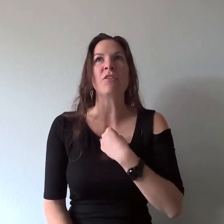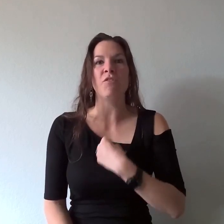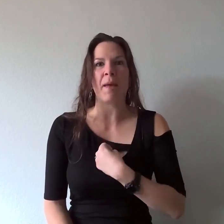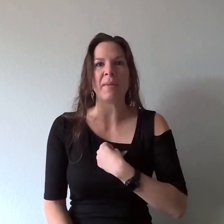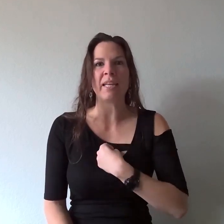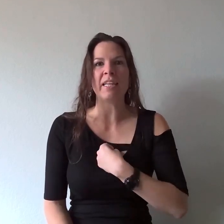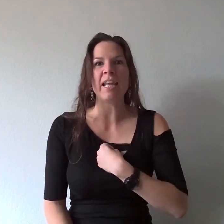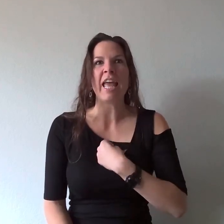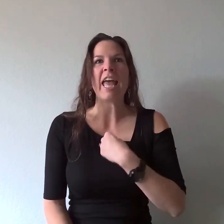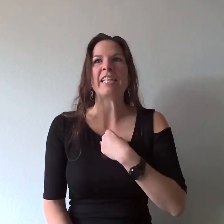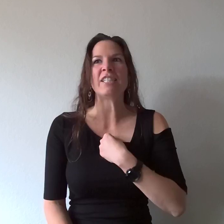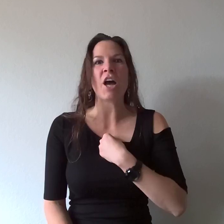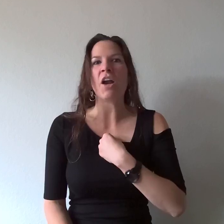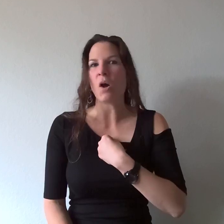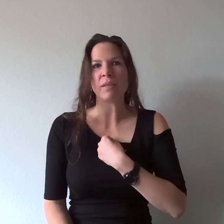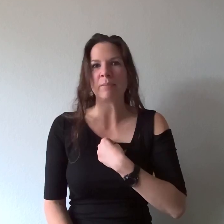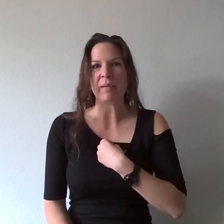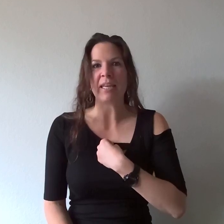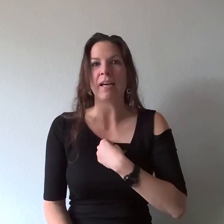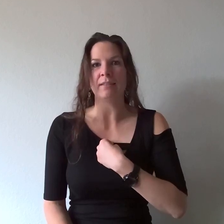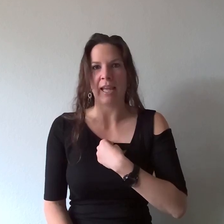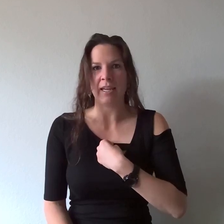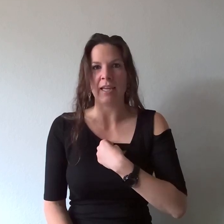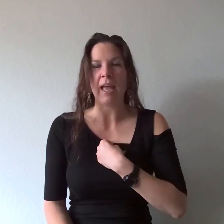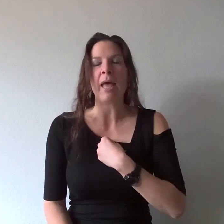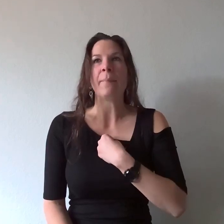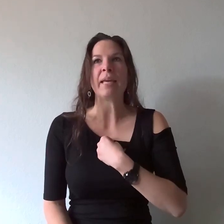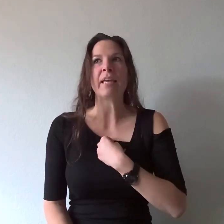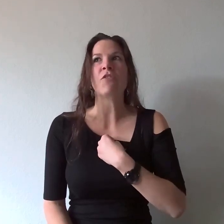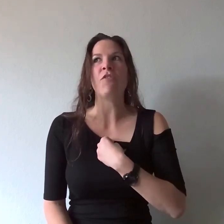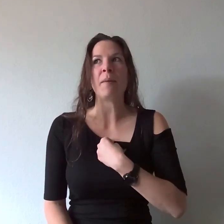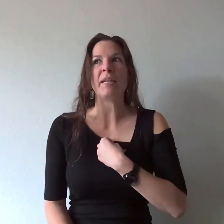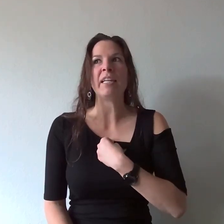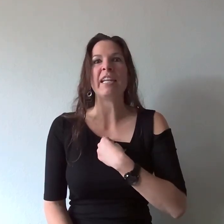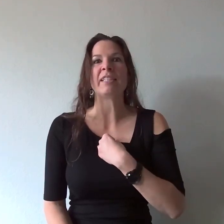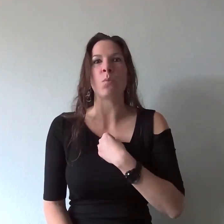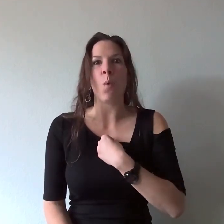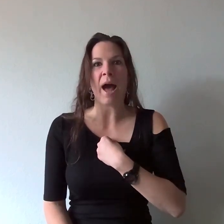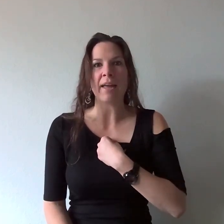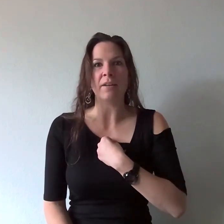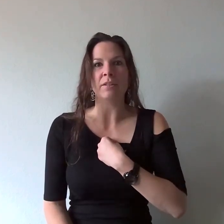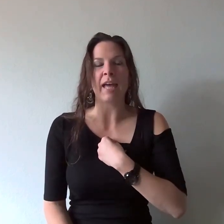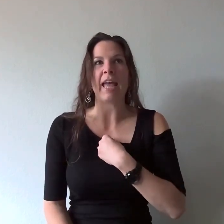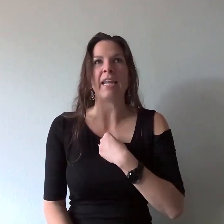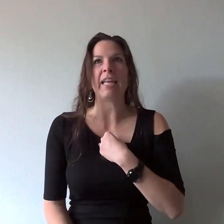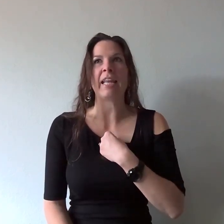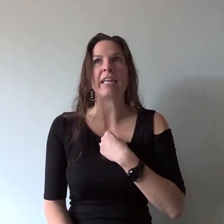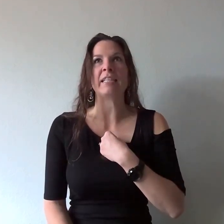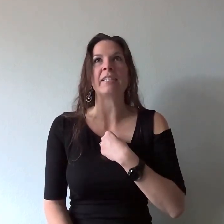feminine is not always being a lady being feminine is wild and it is